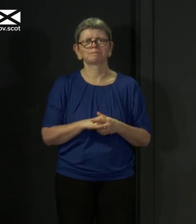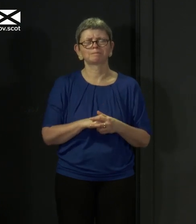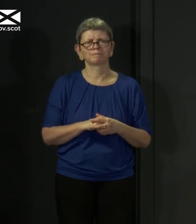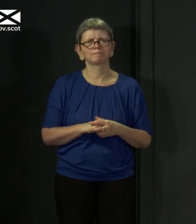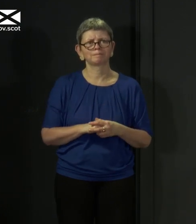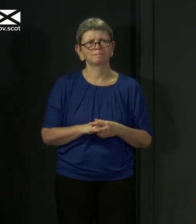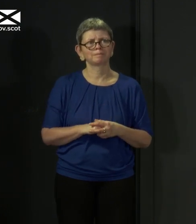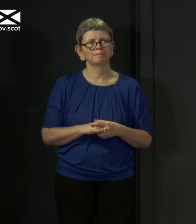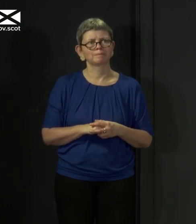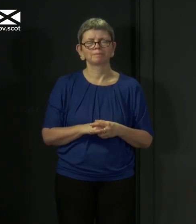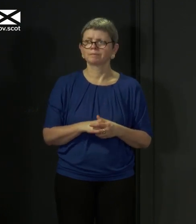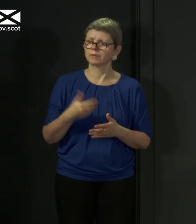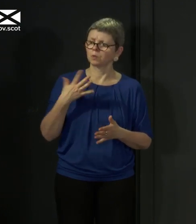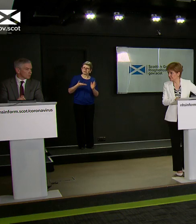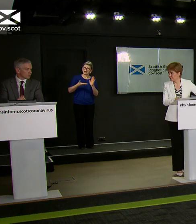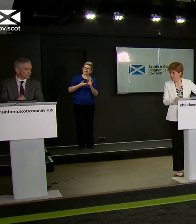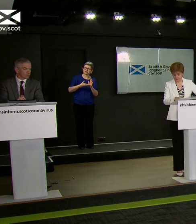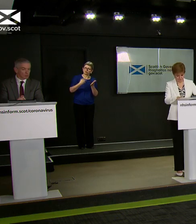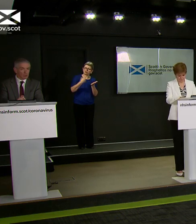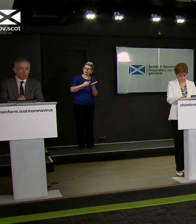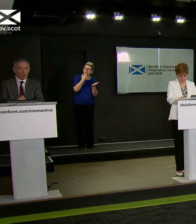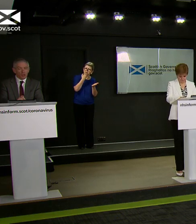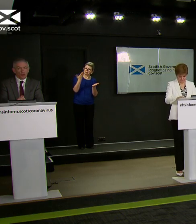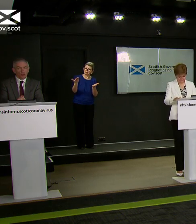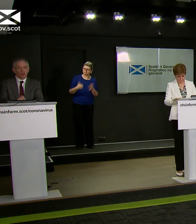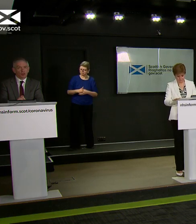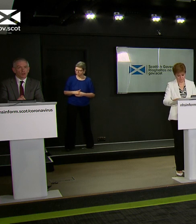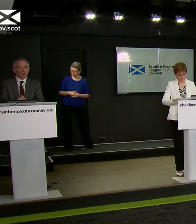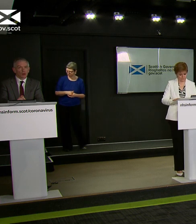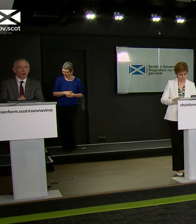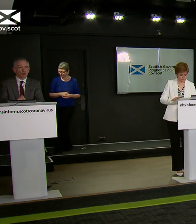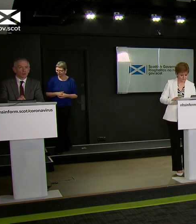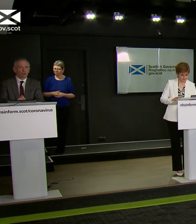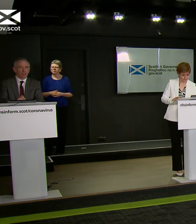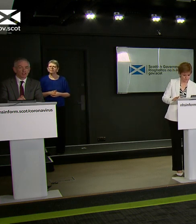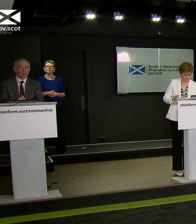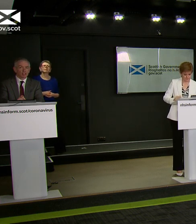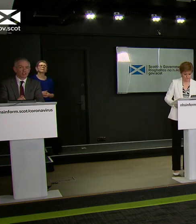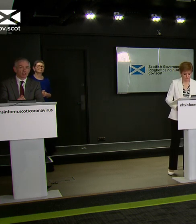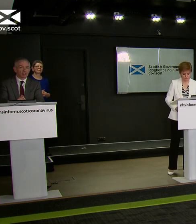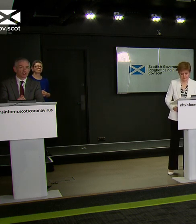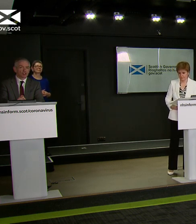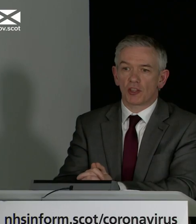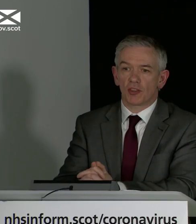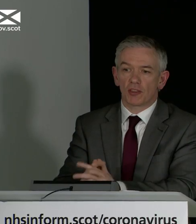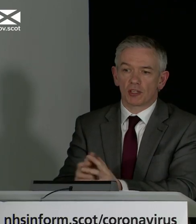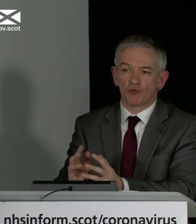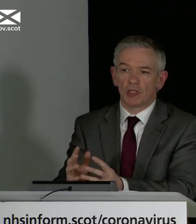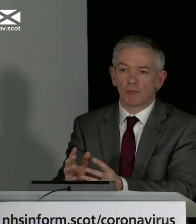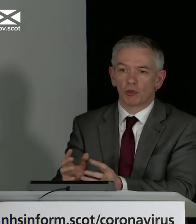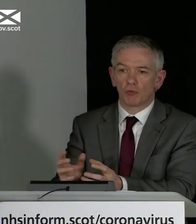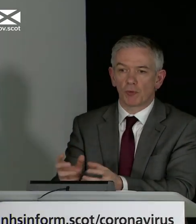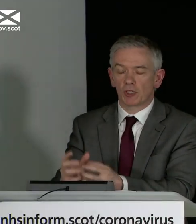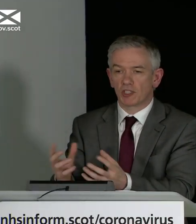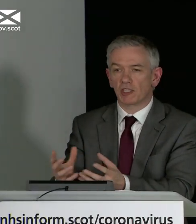anything else. Do you want to say any more about the R number? So I think all I would want to add to that is just that it's